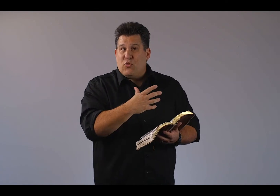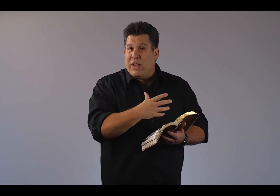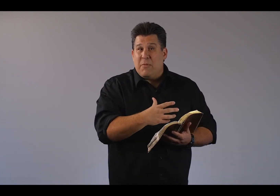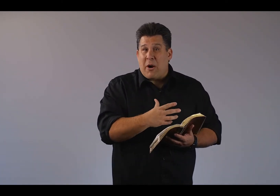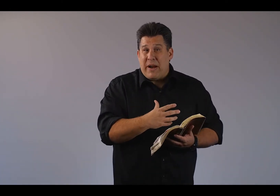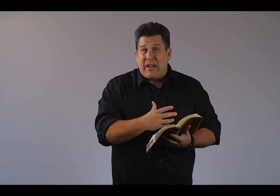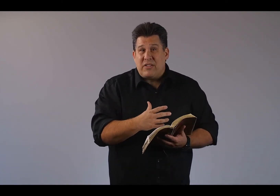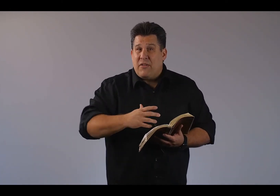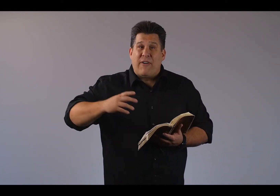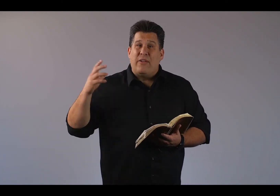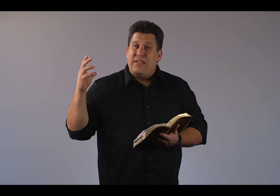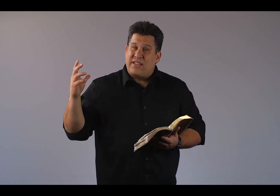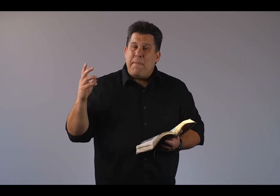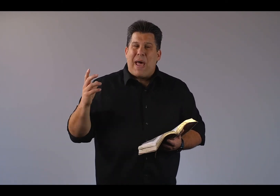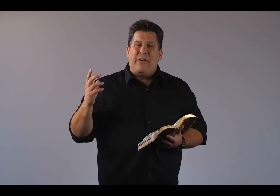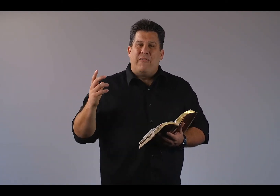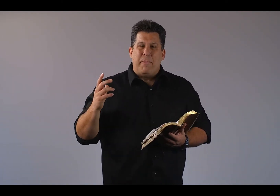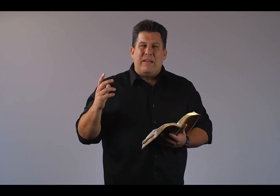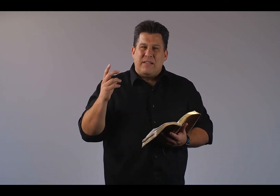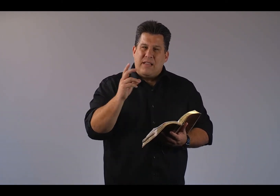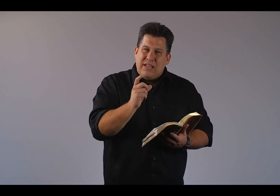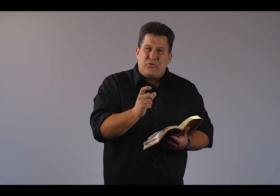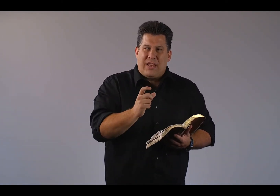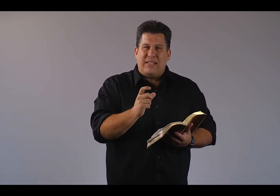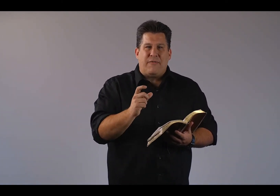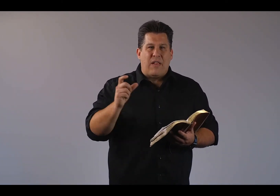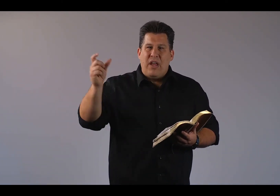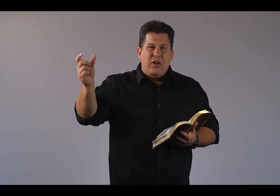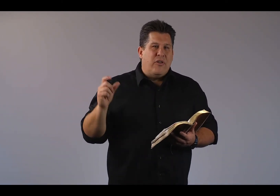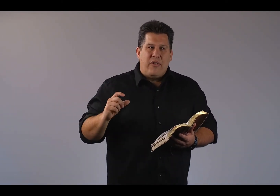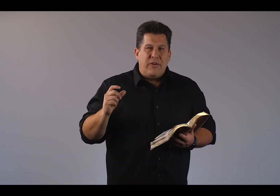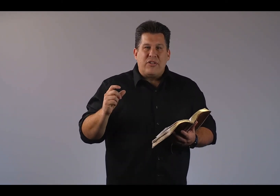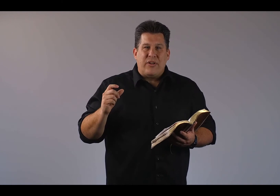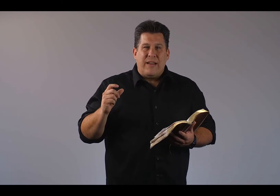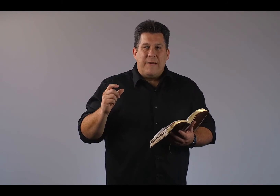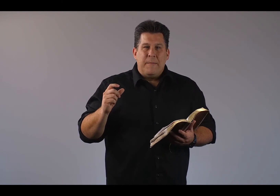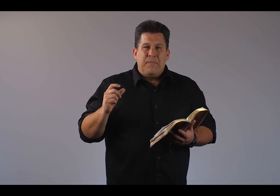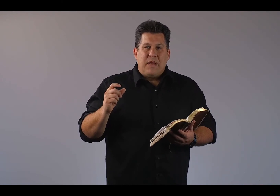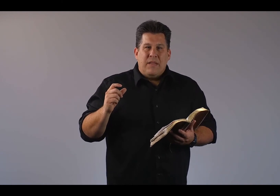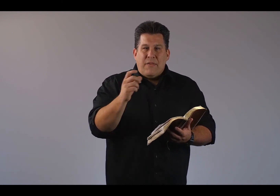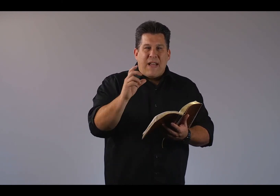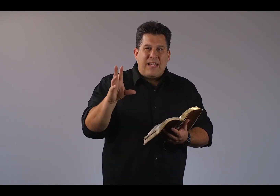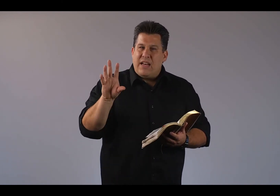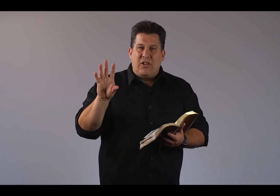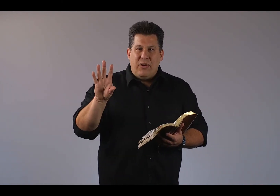wicked barbarians followed the same pattern of repentance that the Israelites had followed during their own history. The fact that it included